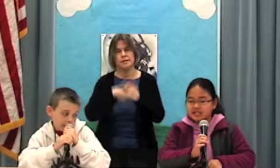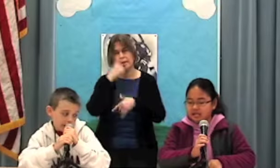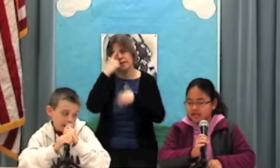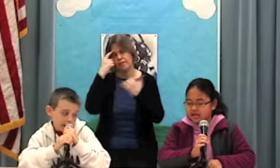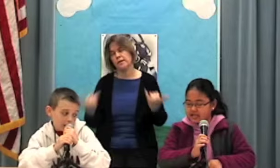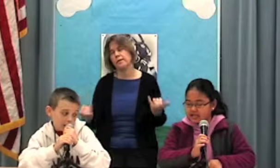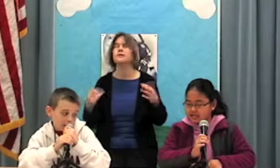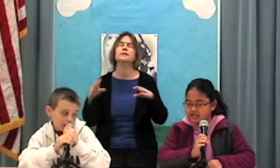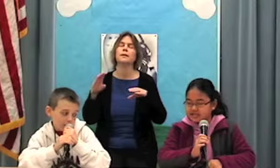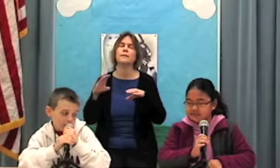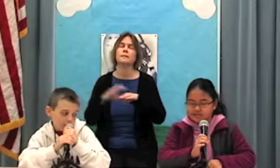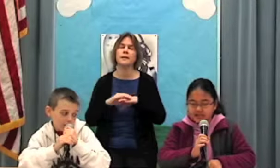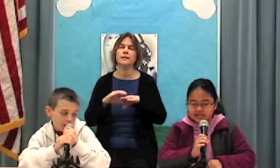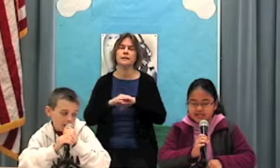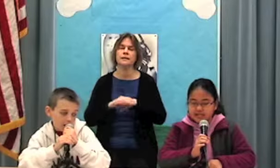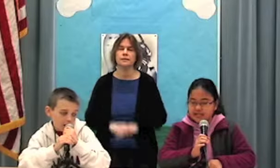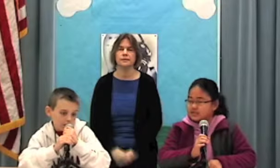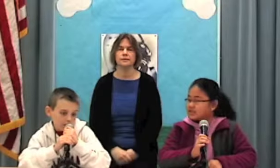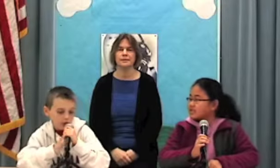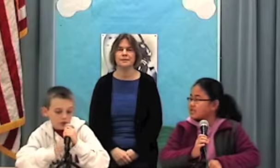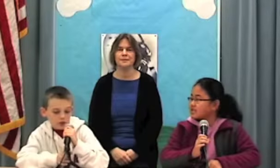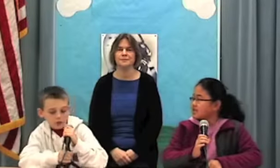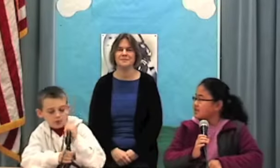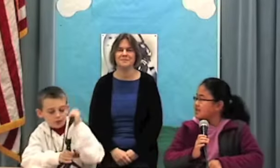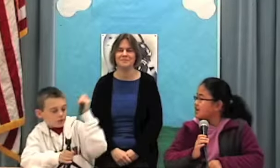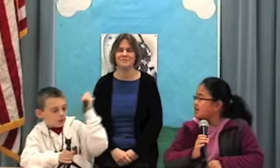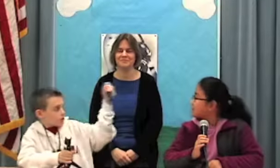of the day is Mittens.